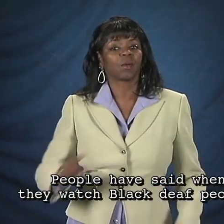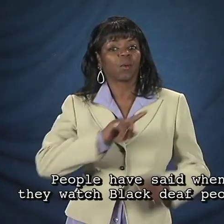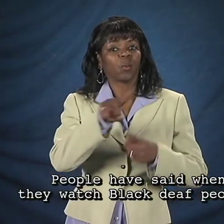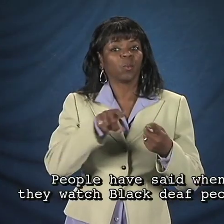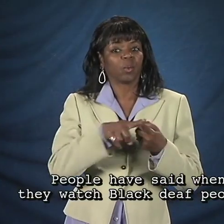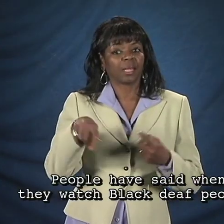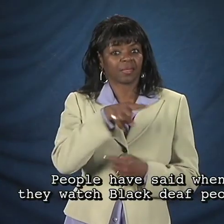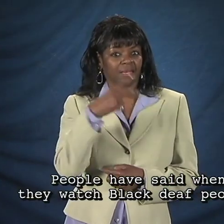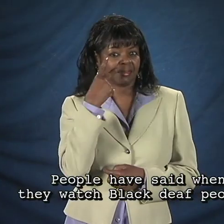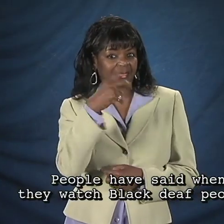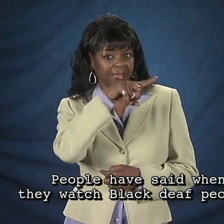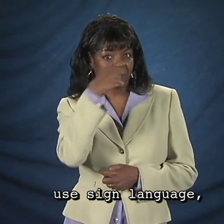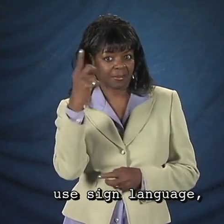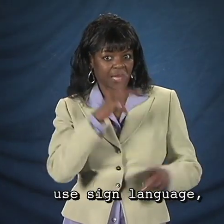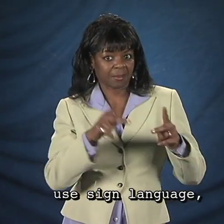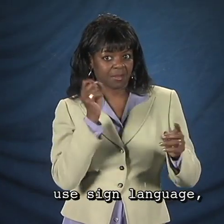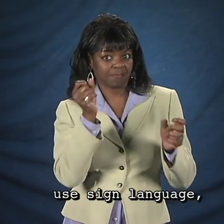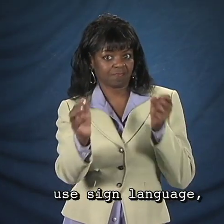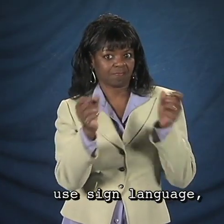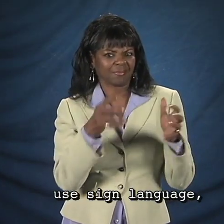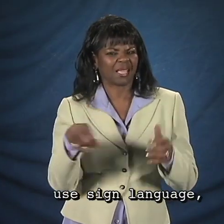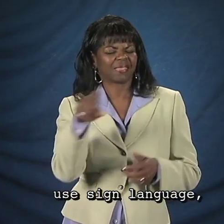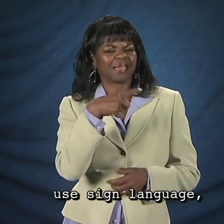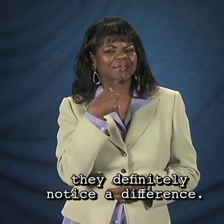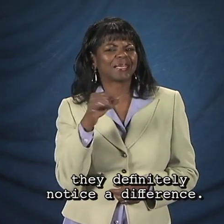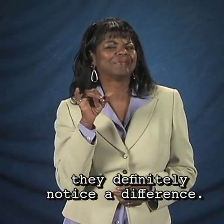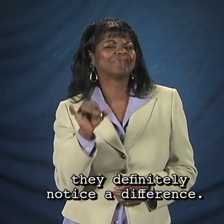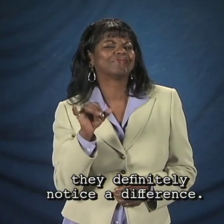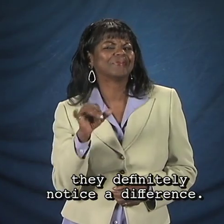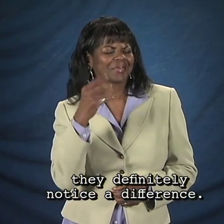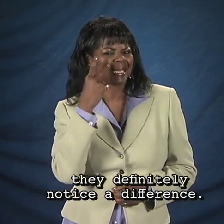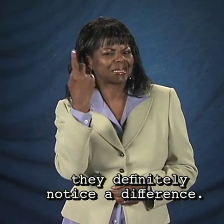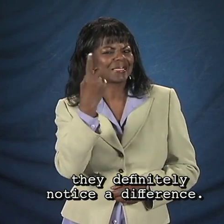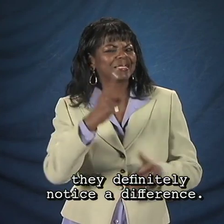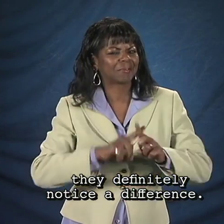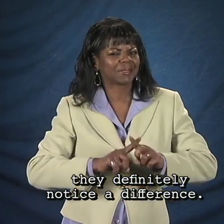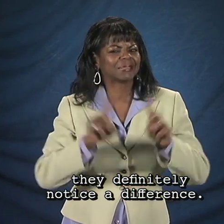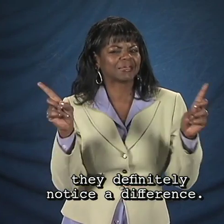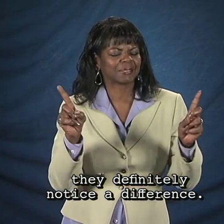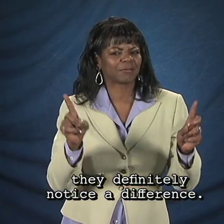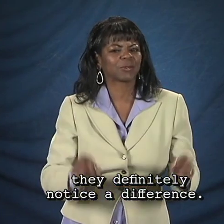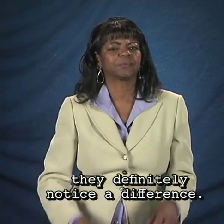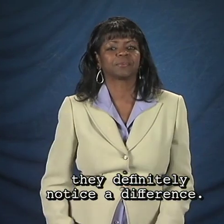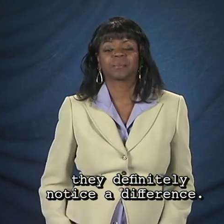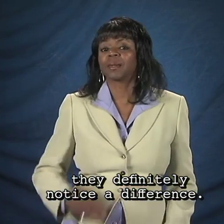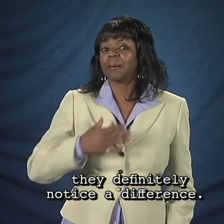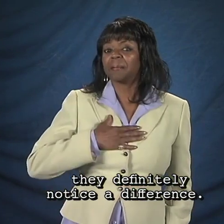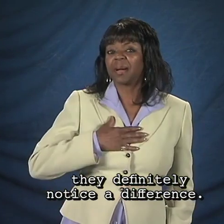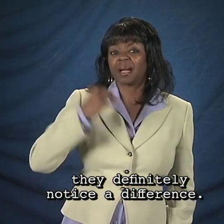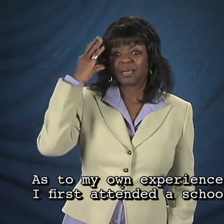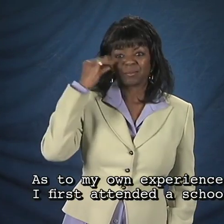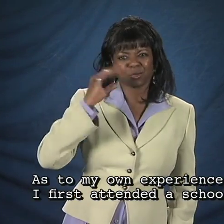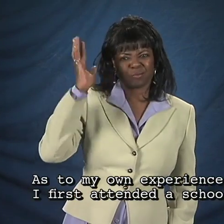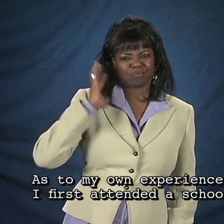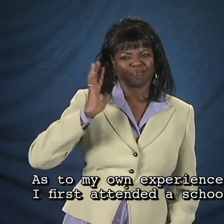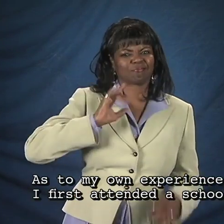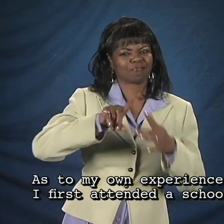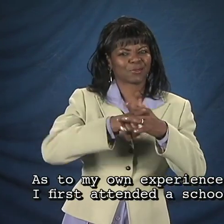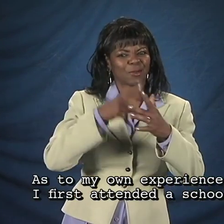People have said when they watch Black Deaf people use sign language, they definitely notice a difference. As to my own experience, I